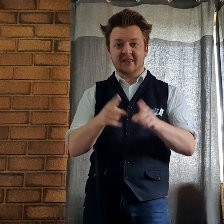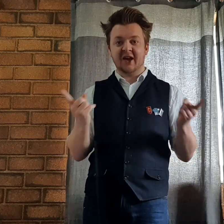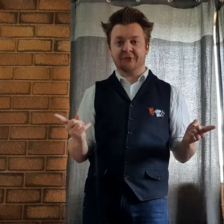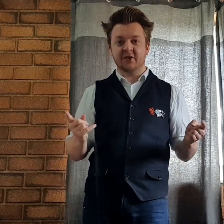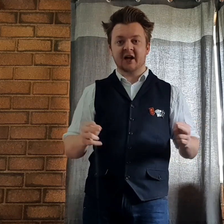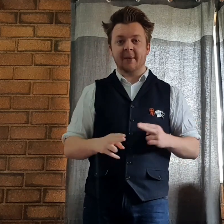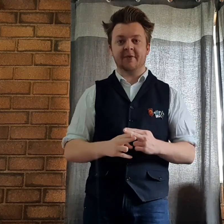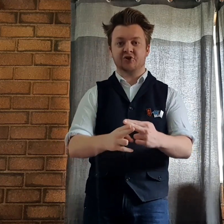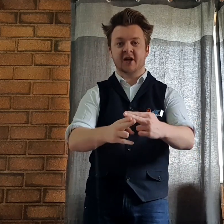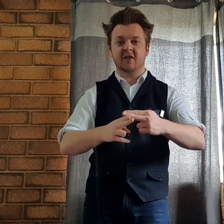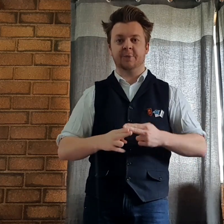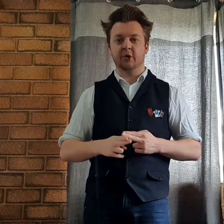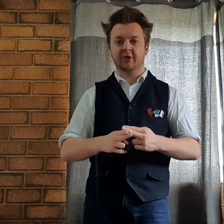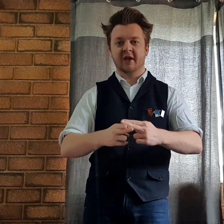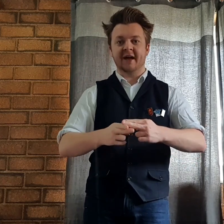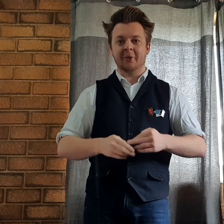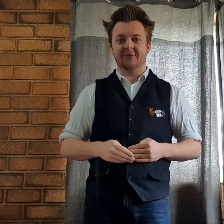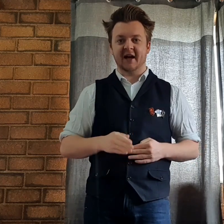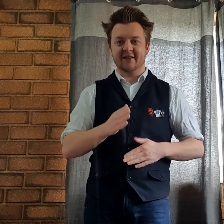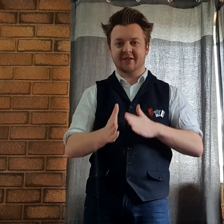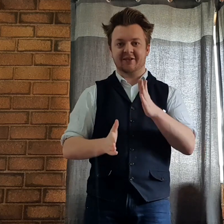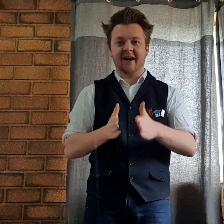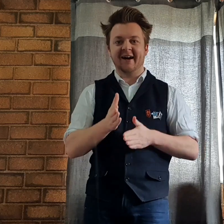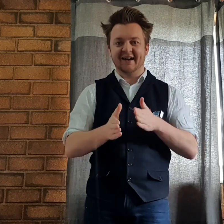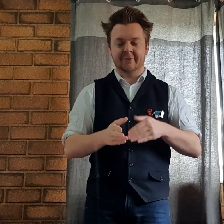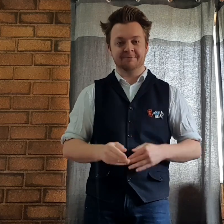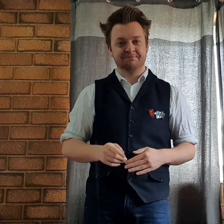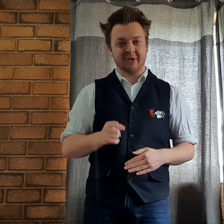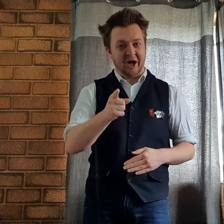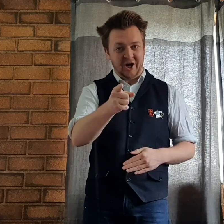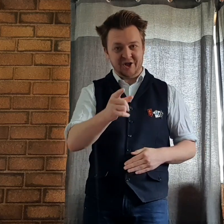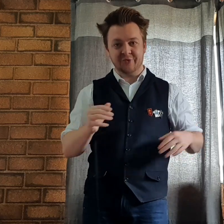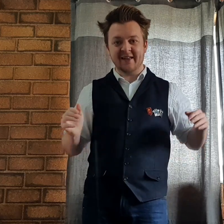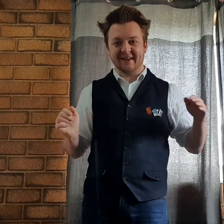different types of transports that we've learned to sign. Are you ready?